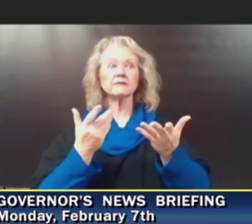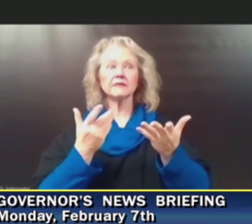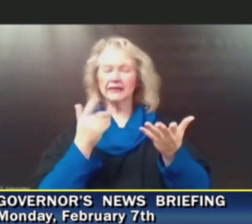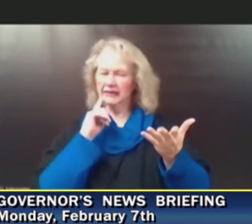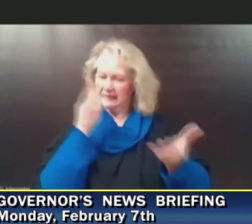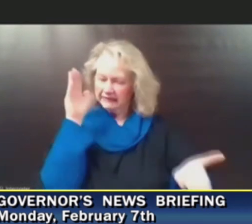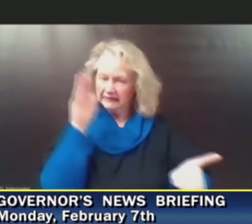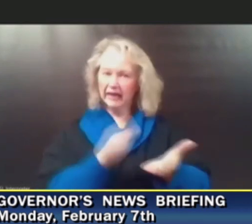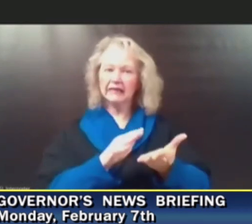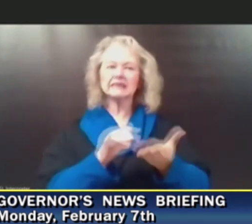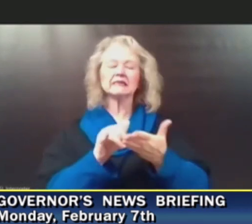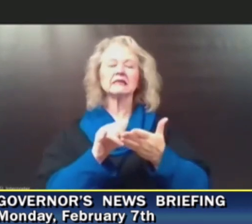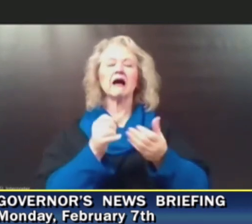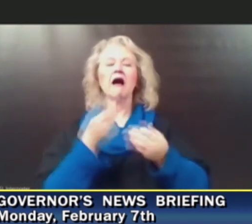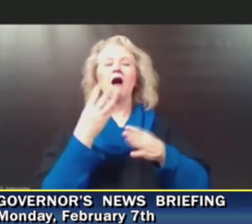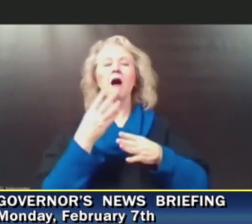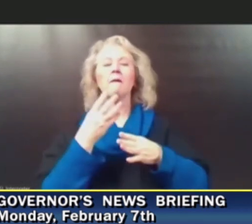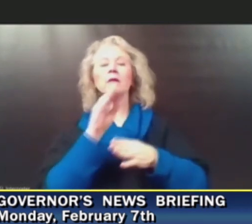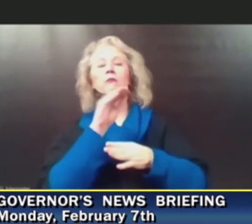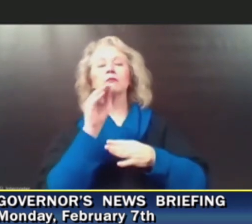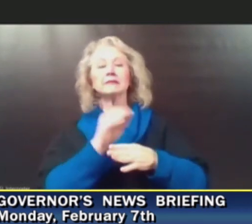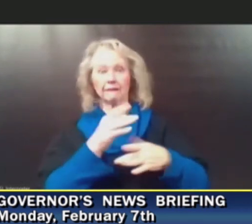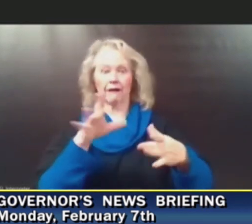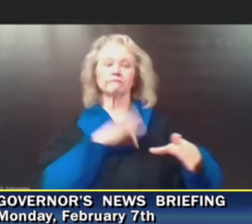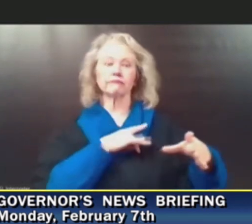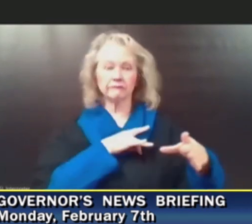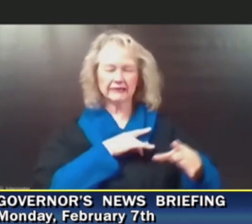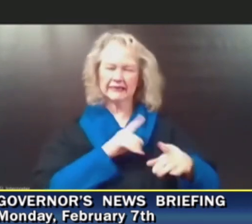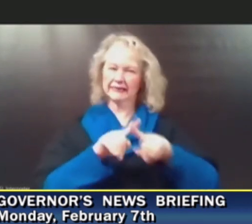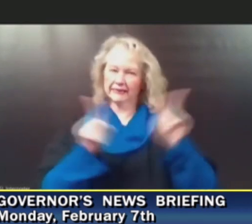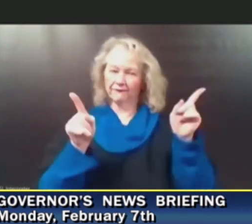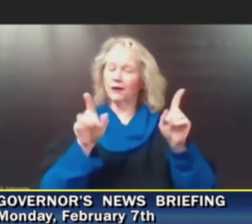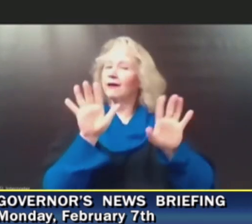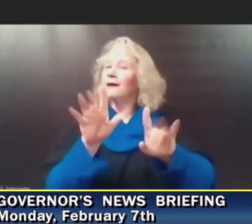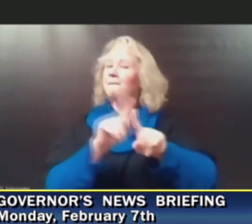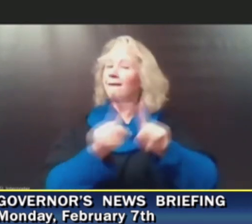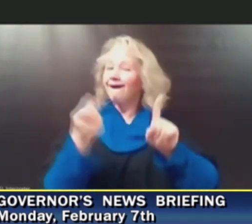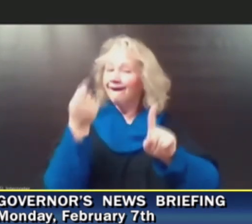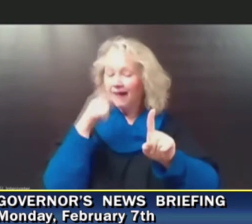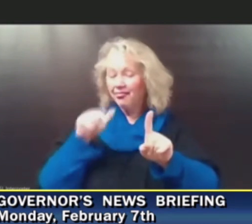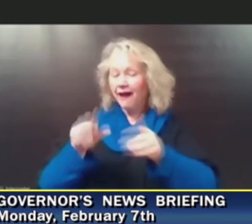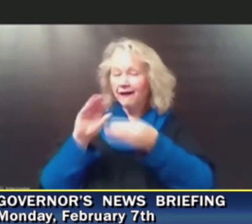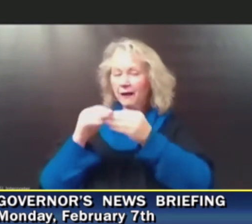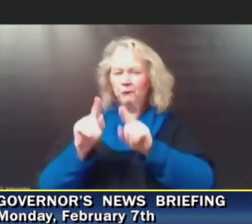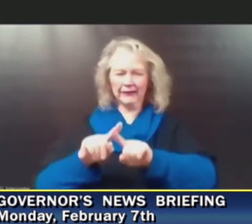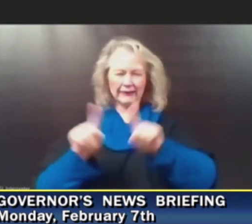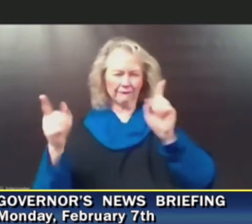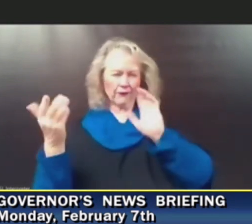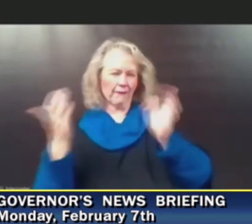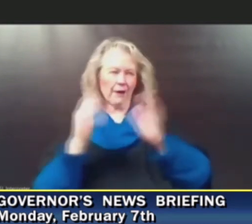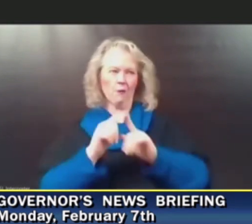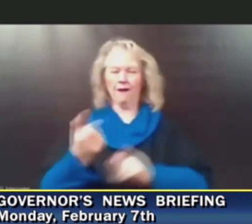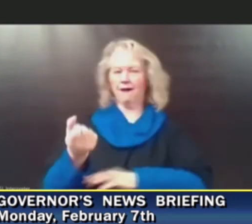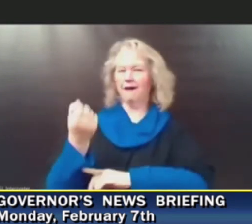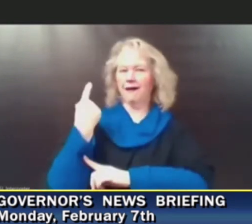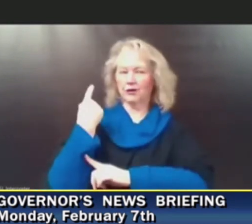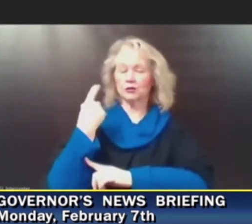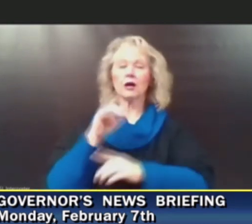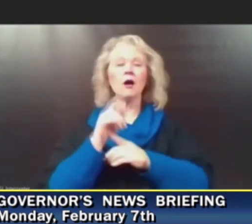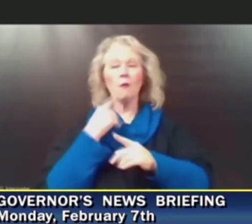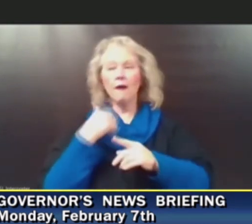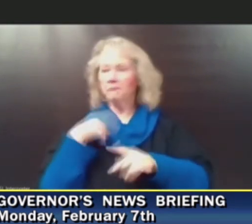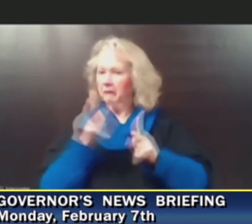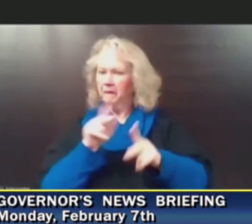dropping. Although what that means today is different than it meant a year ago. We have self tests that are ongoing